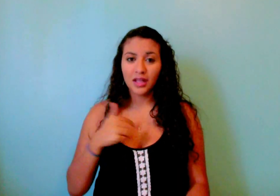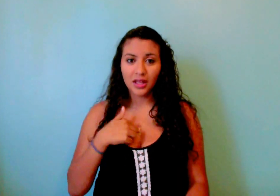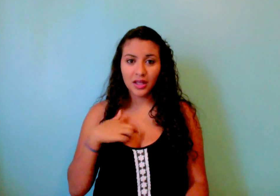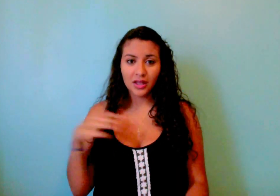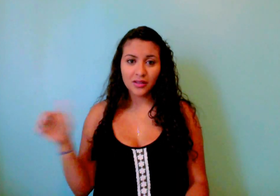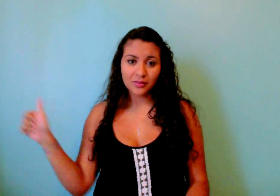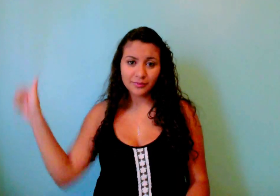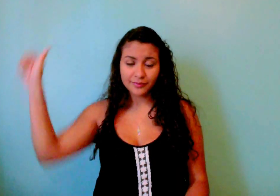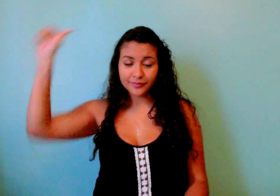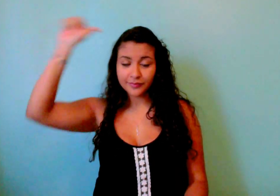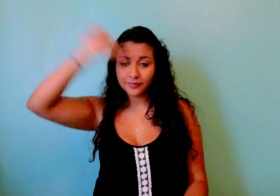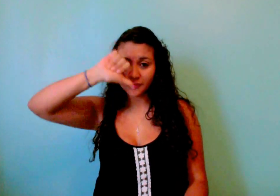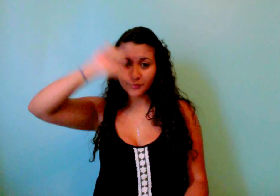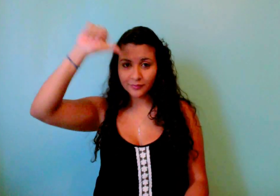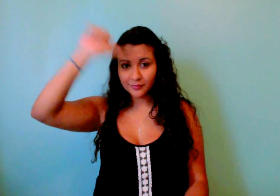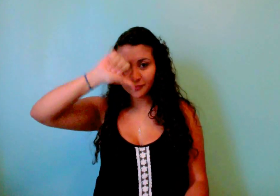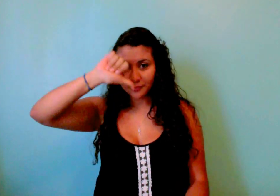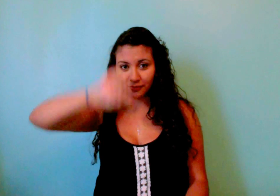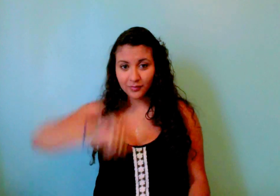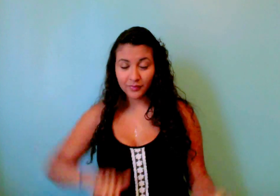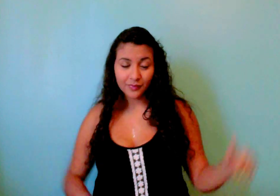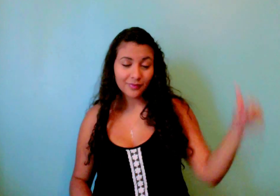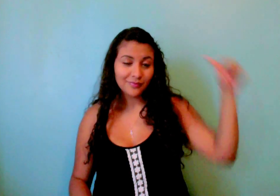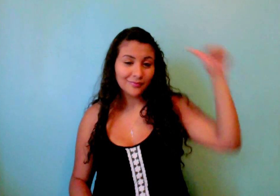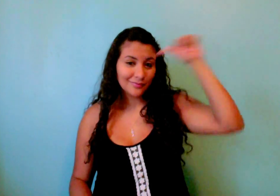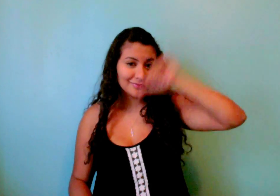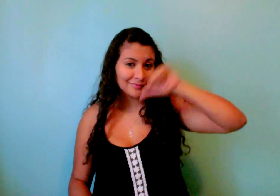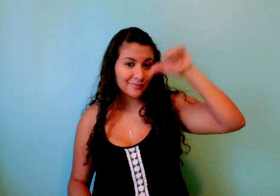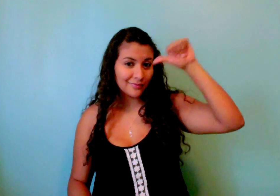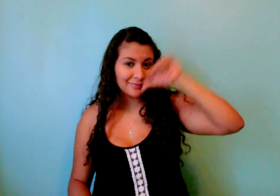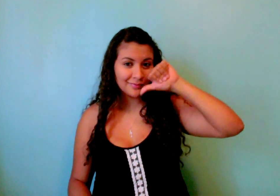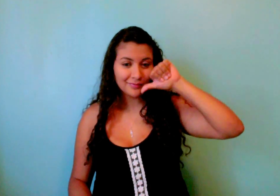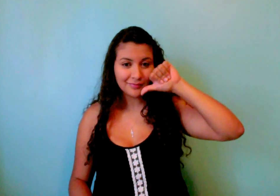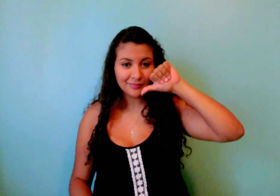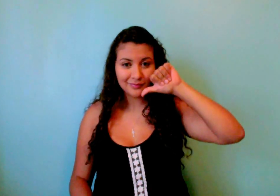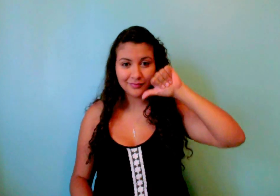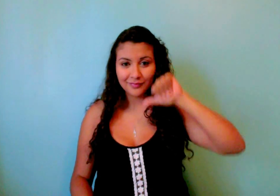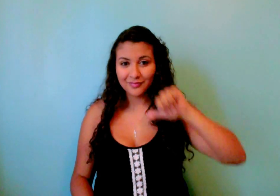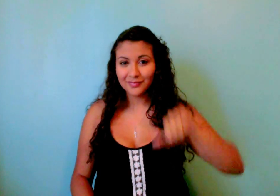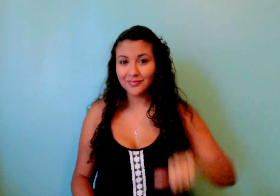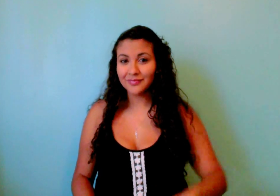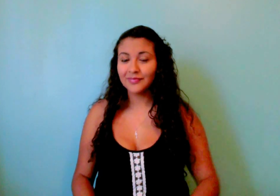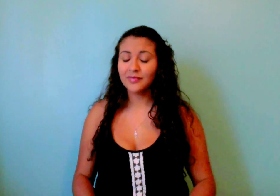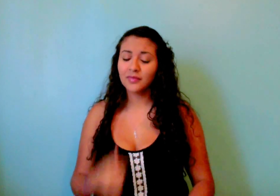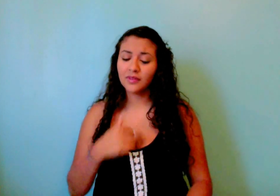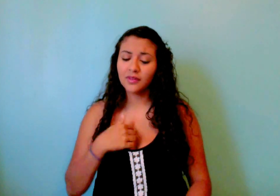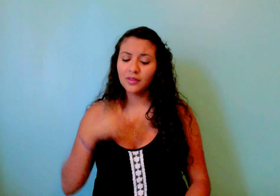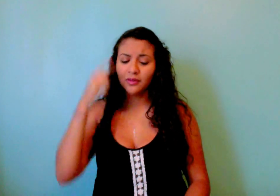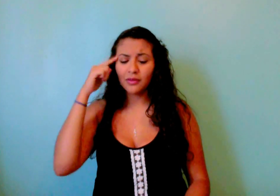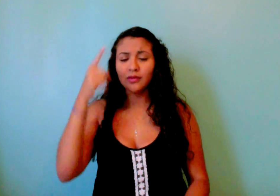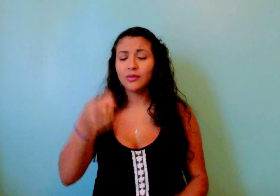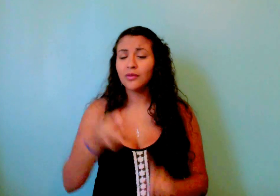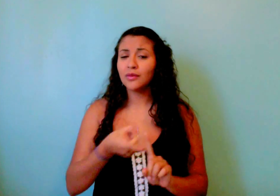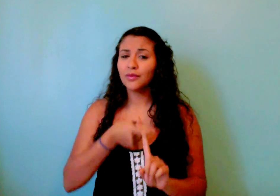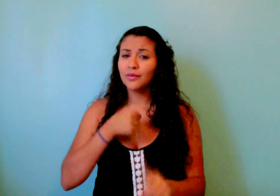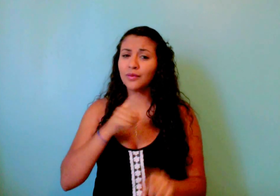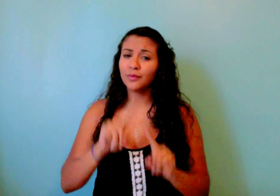I'm intoxicated Intoxicated I, I you're from another